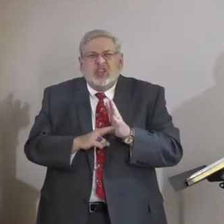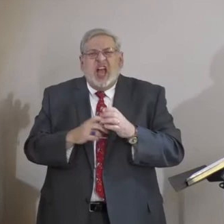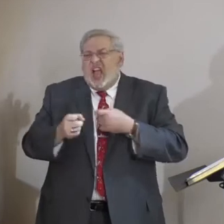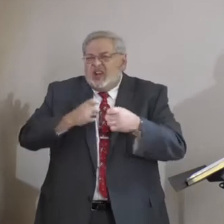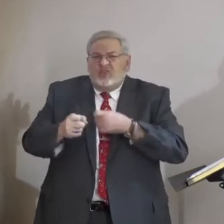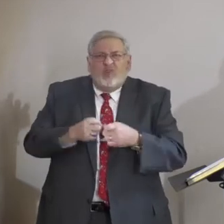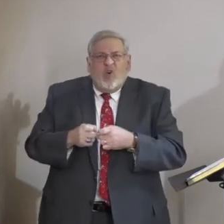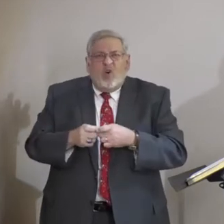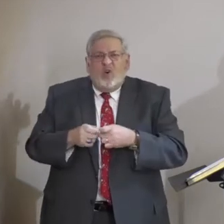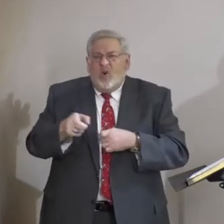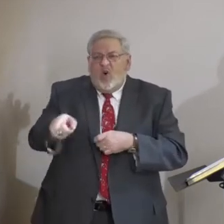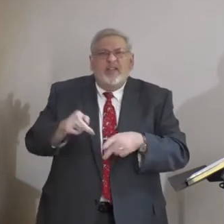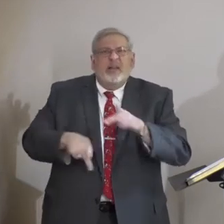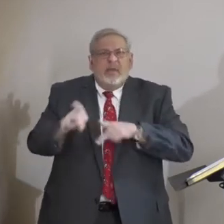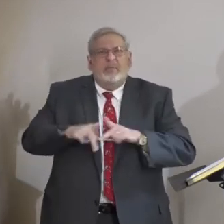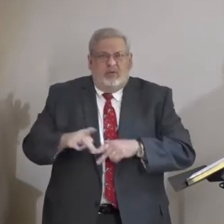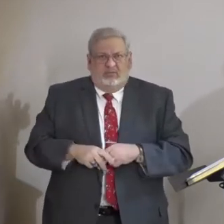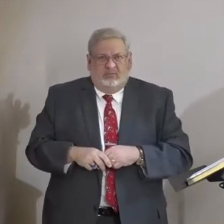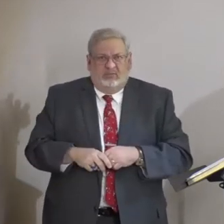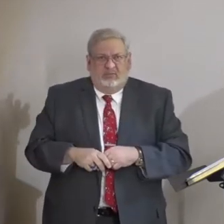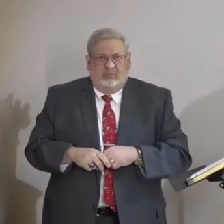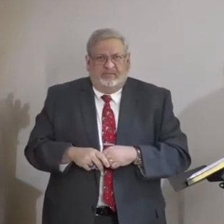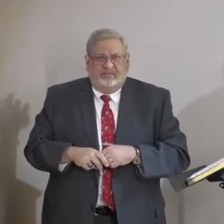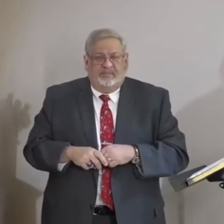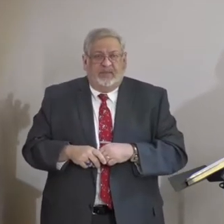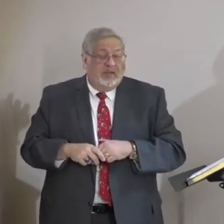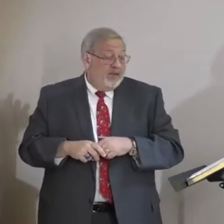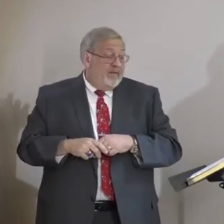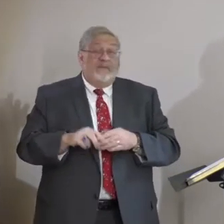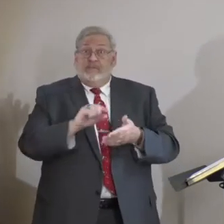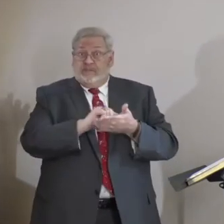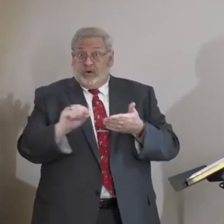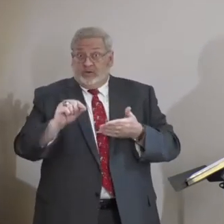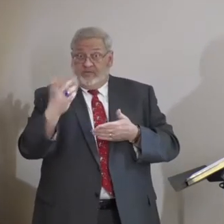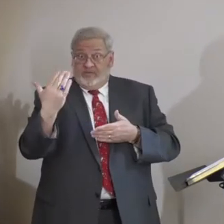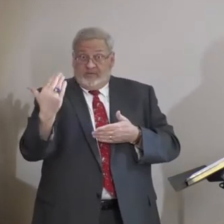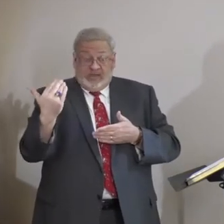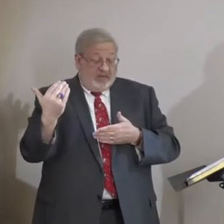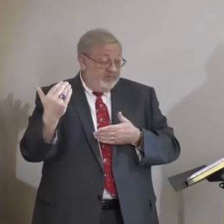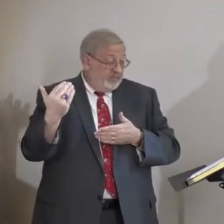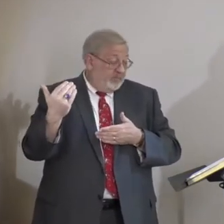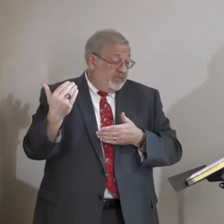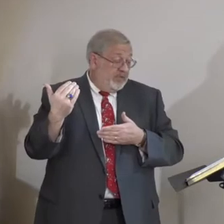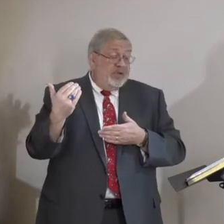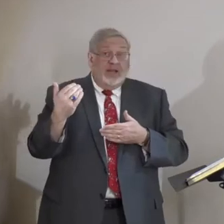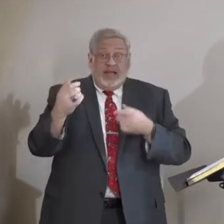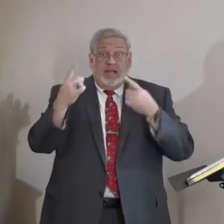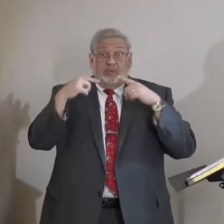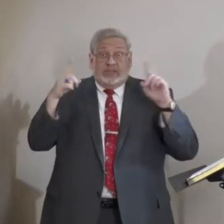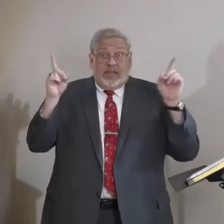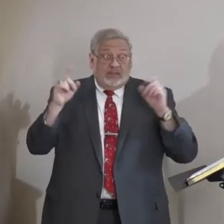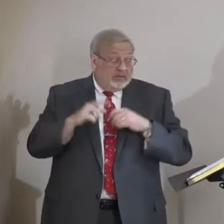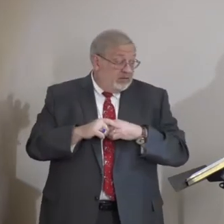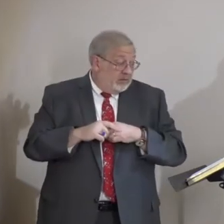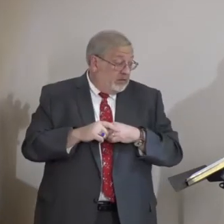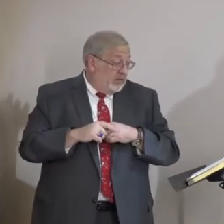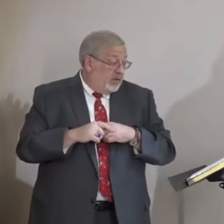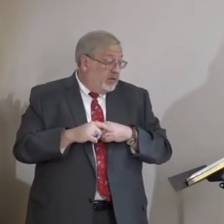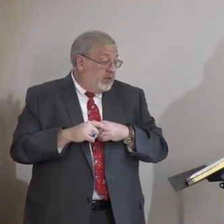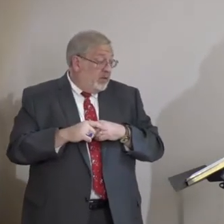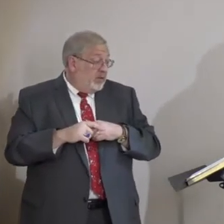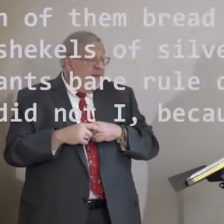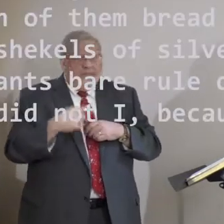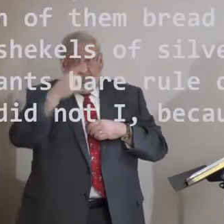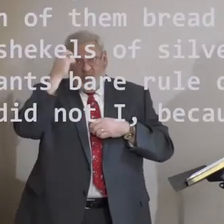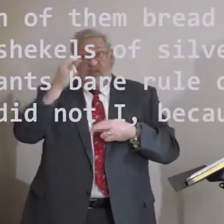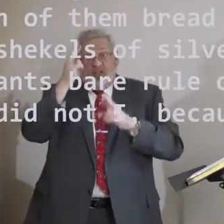control on the people. And we see in verse 15 that Nehemiah was successful because he feared